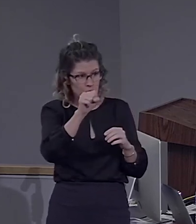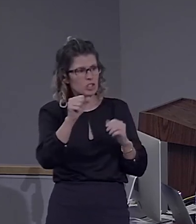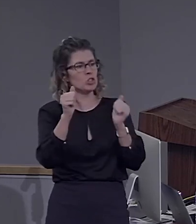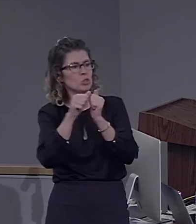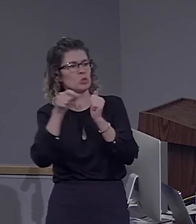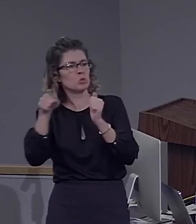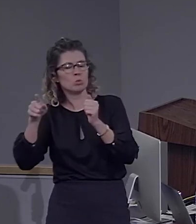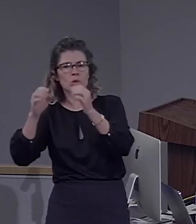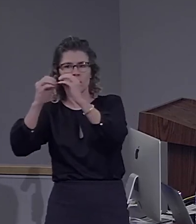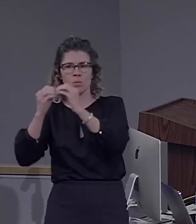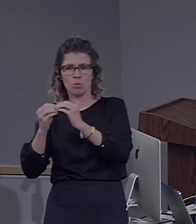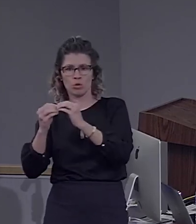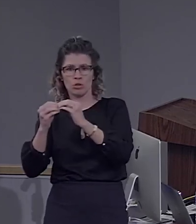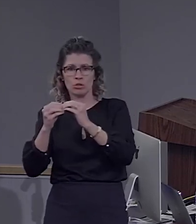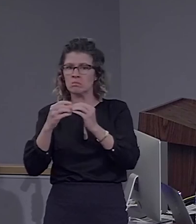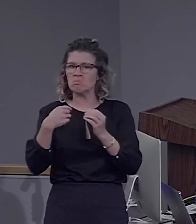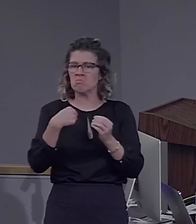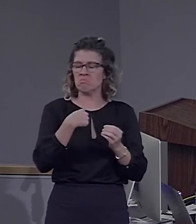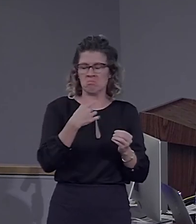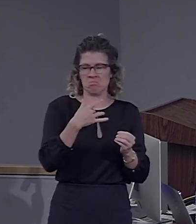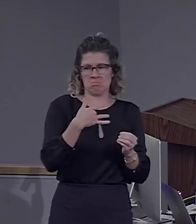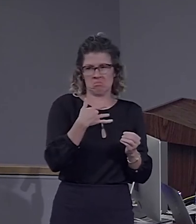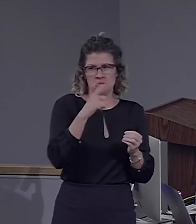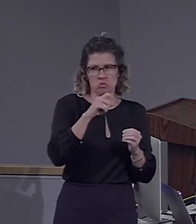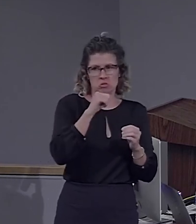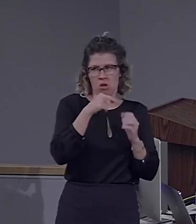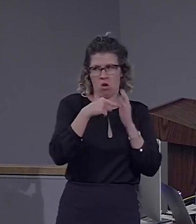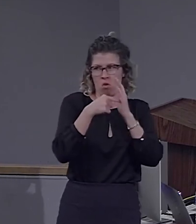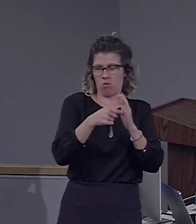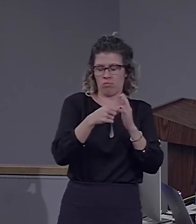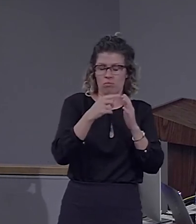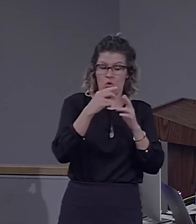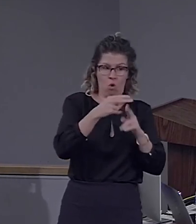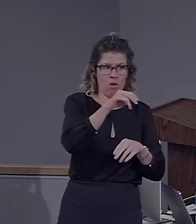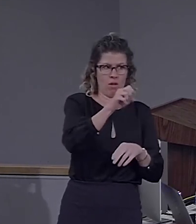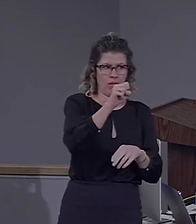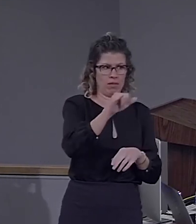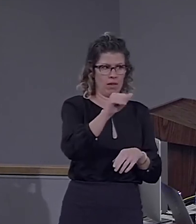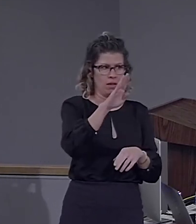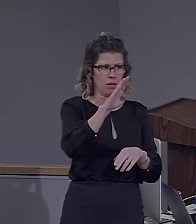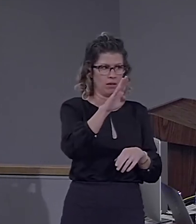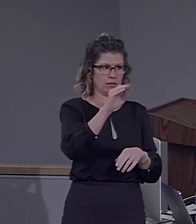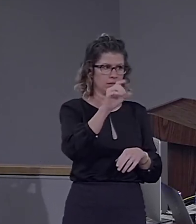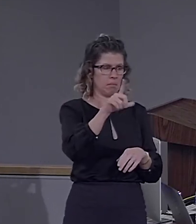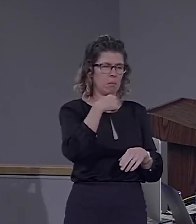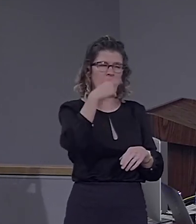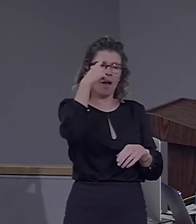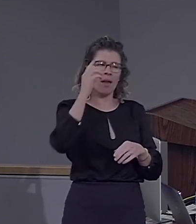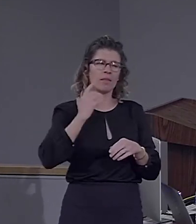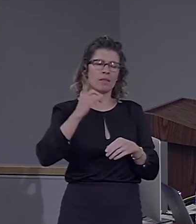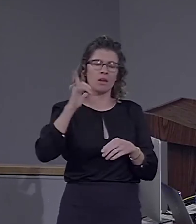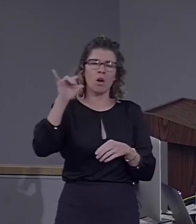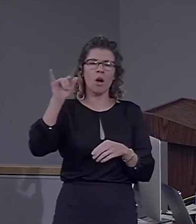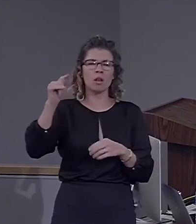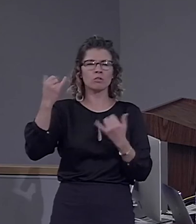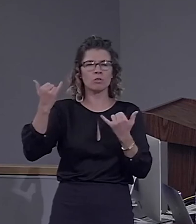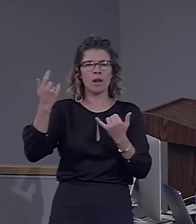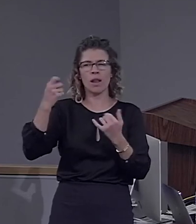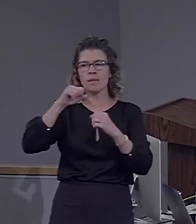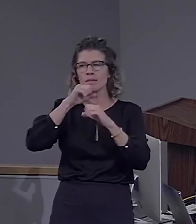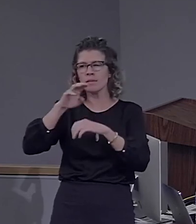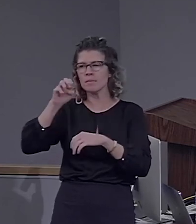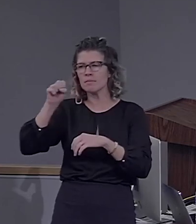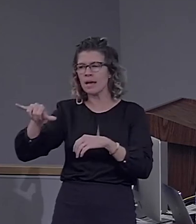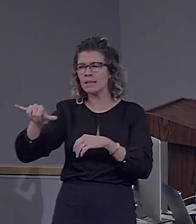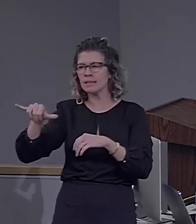numerosities. I don't think we should call that symbols. I think we have to clean up the literature a little bit. And basically, there are